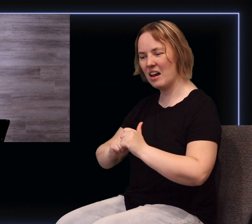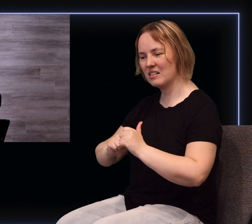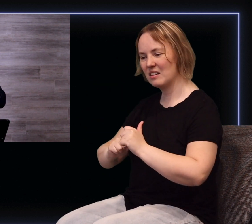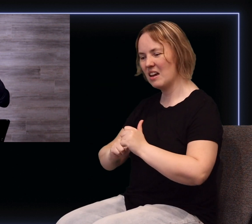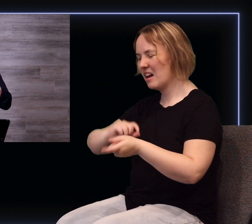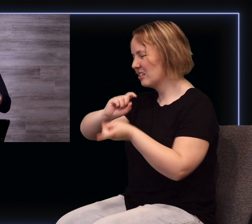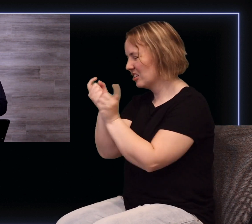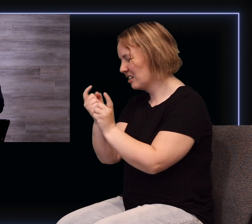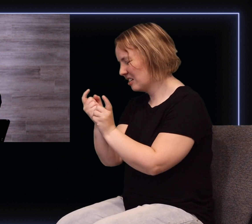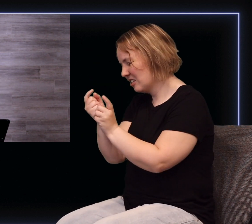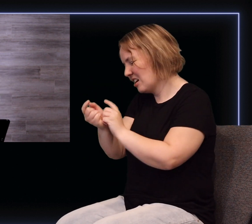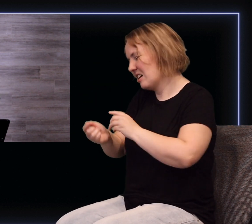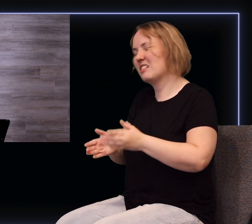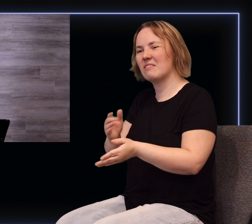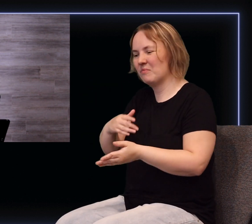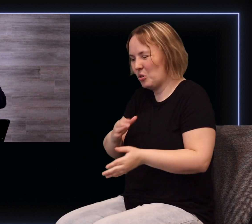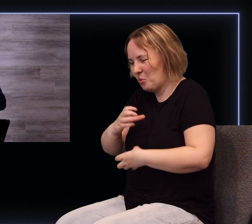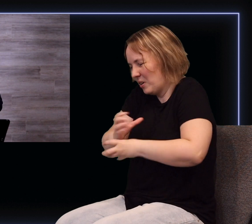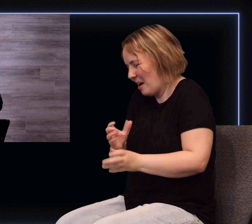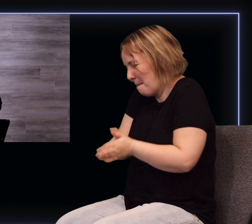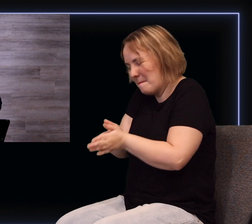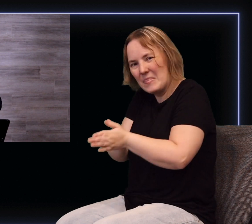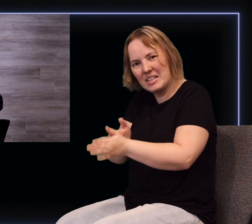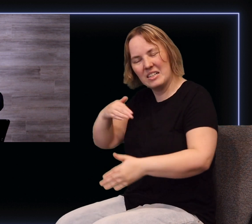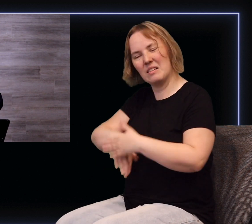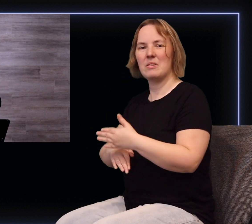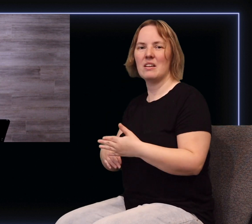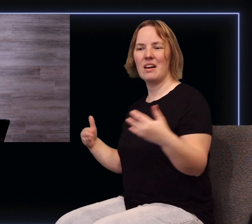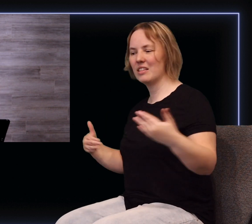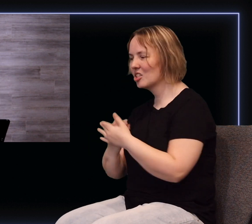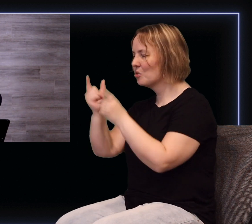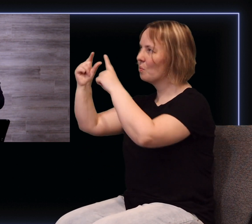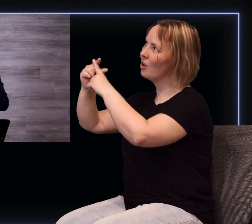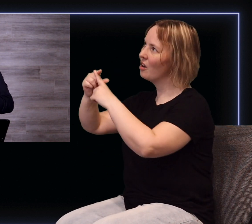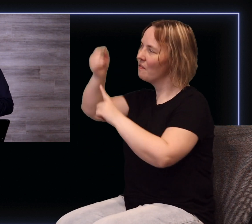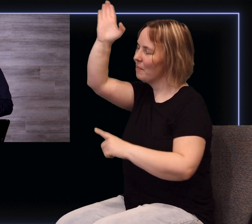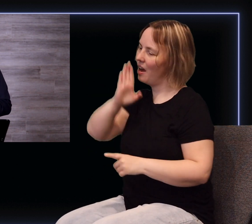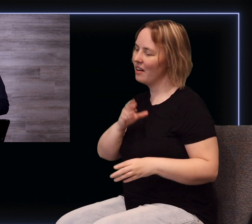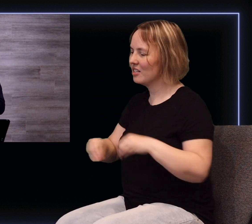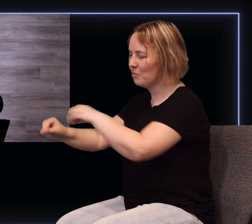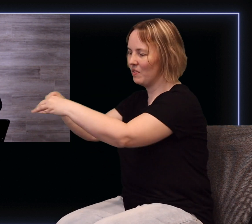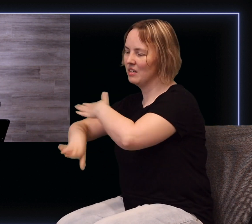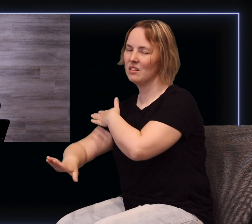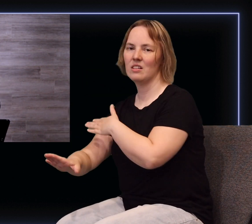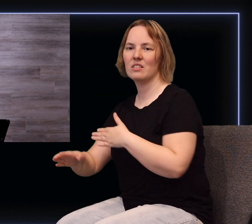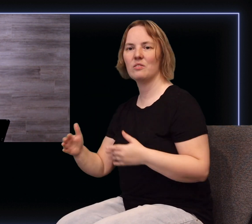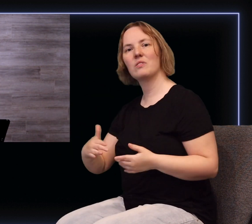and impassion me for new things that God is doing to hear a fresh word from him and to move into these new